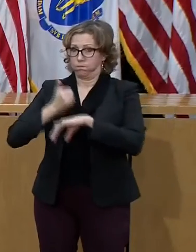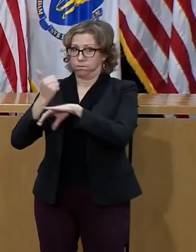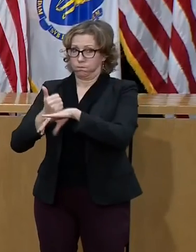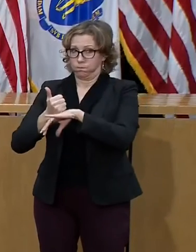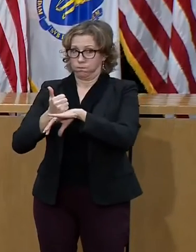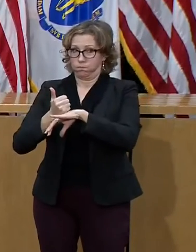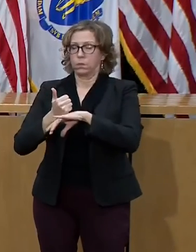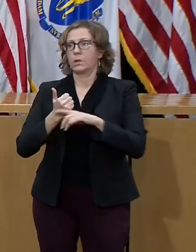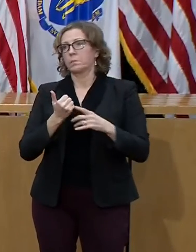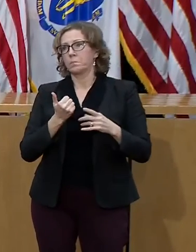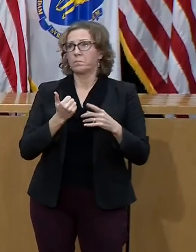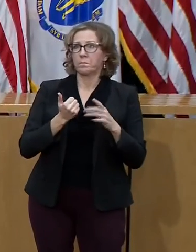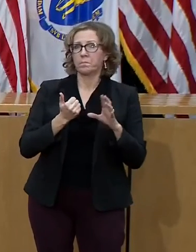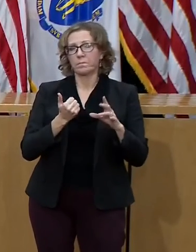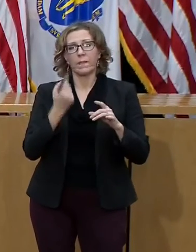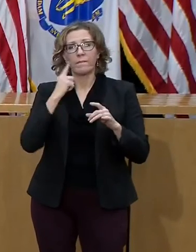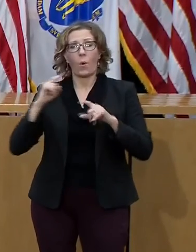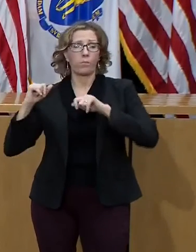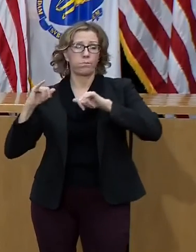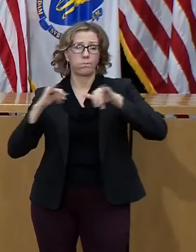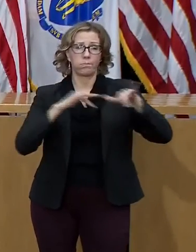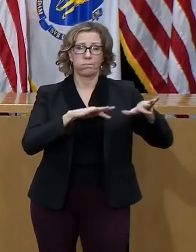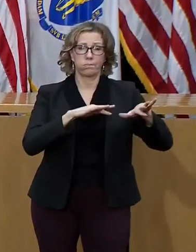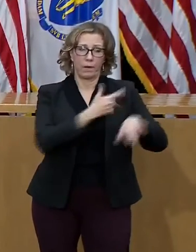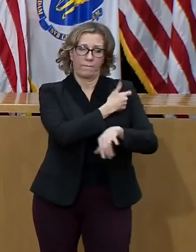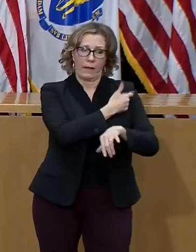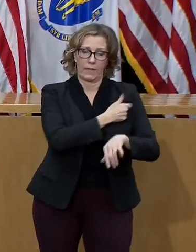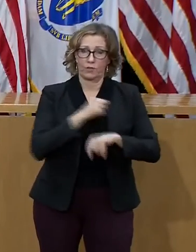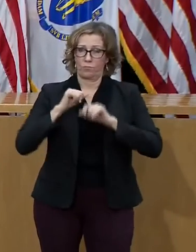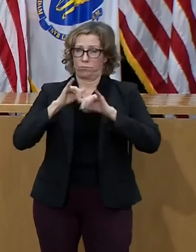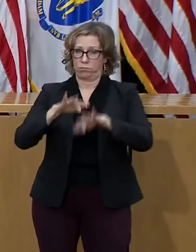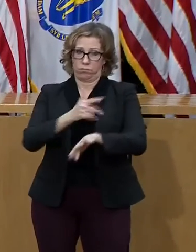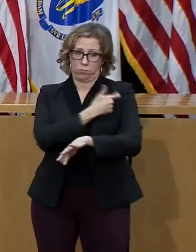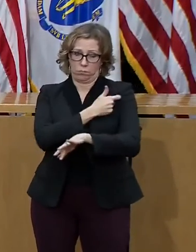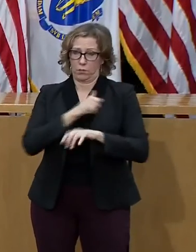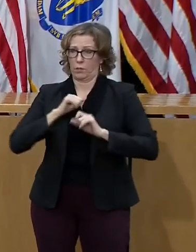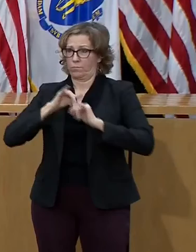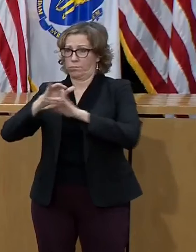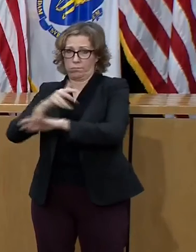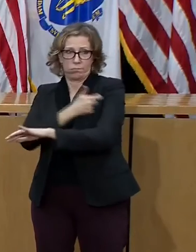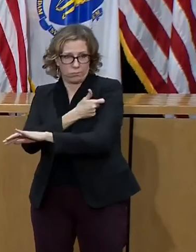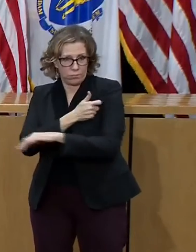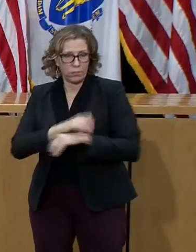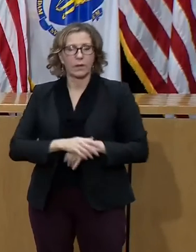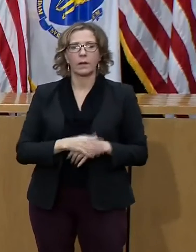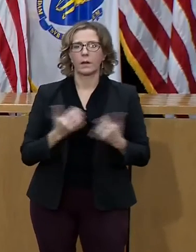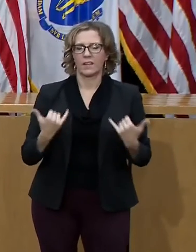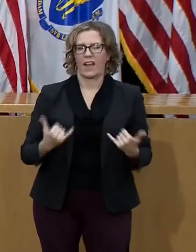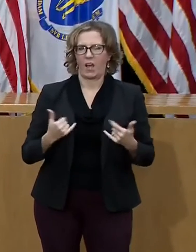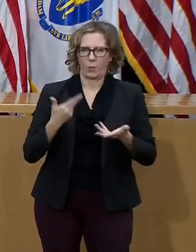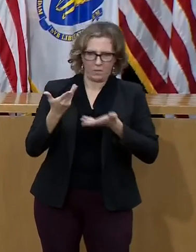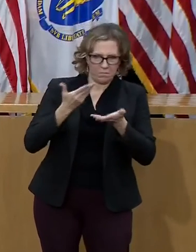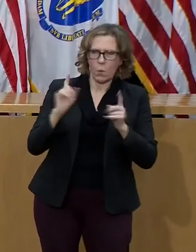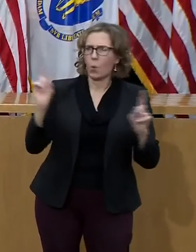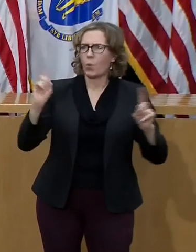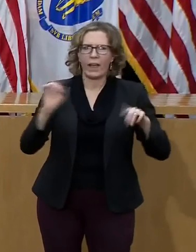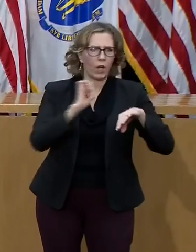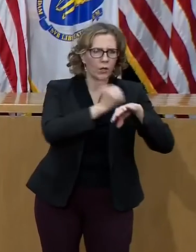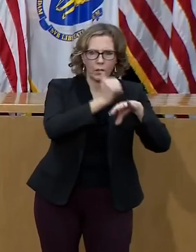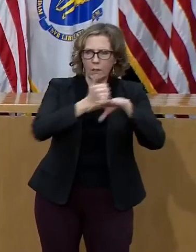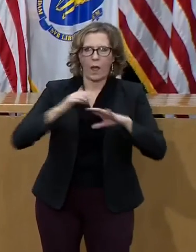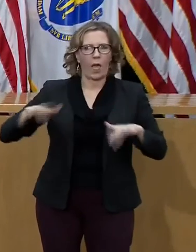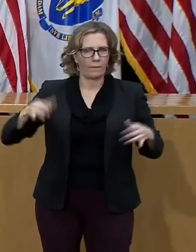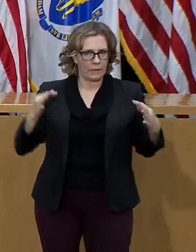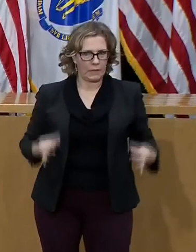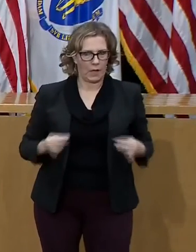to visit one of those regional mass vaccination sites later this month. We're working to finalize the contract with the vendors and we